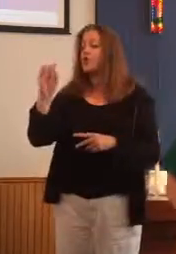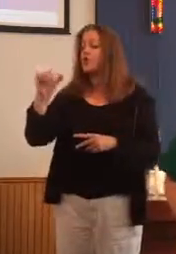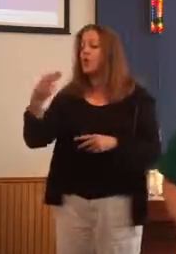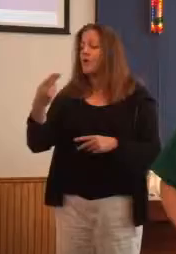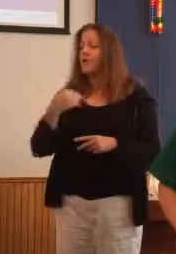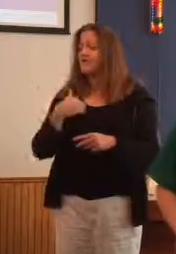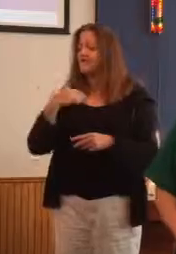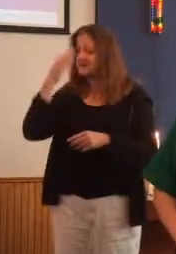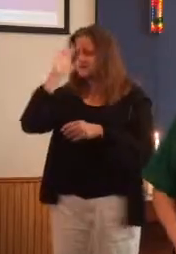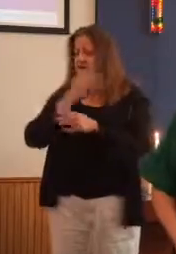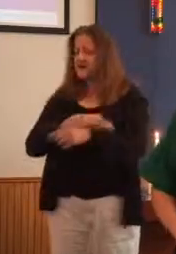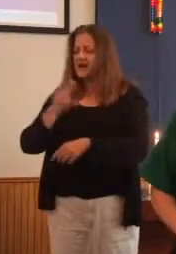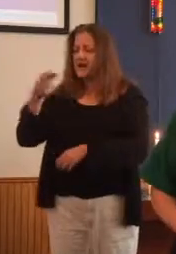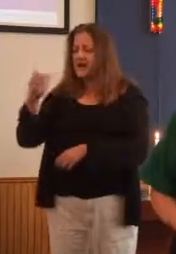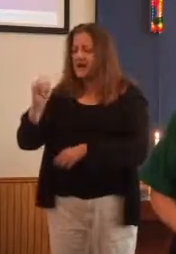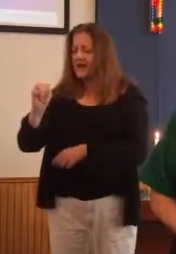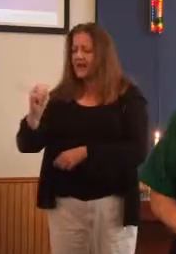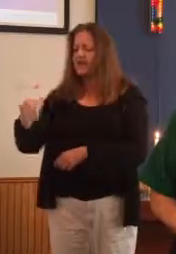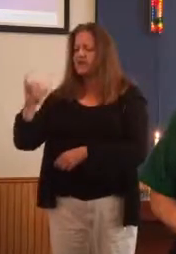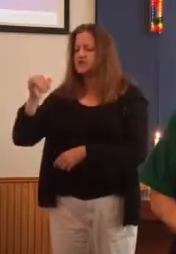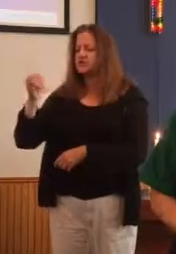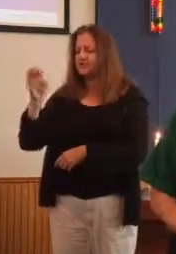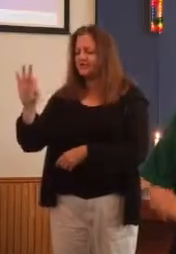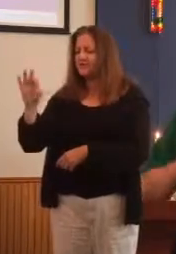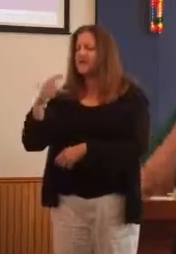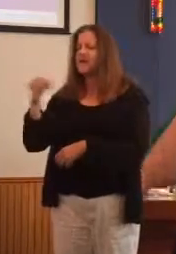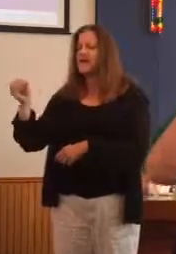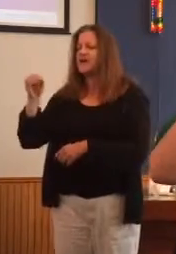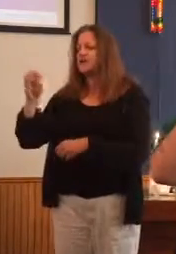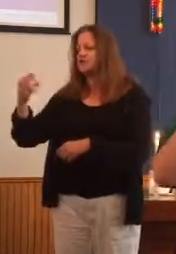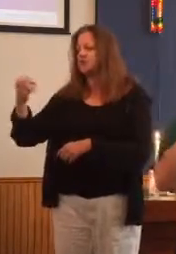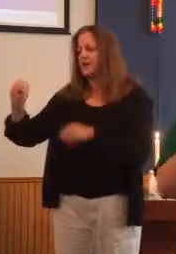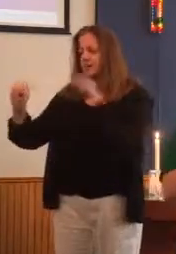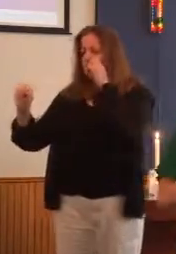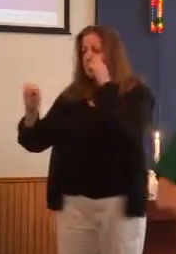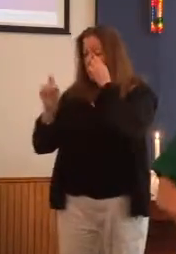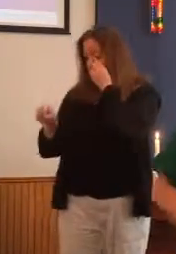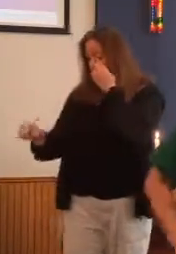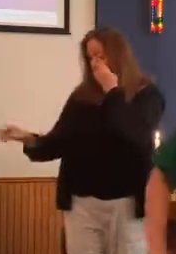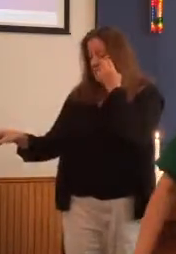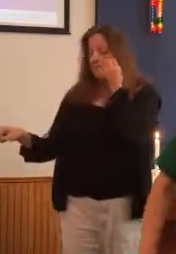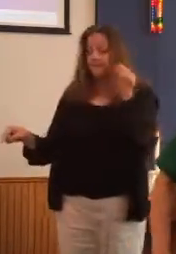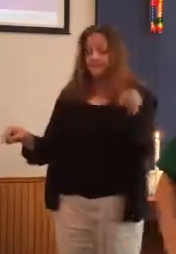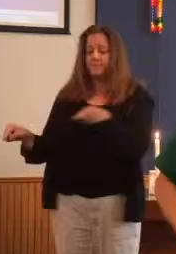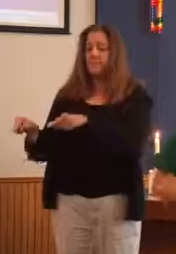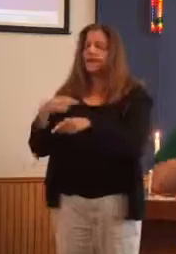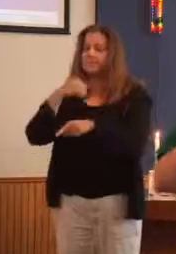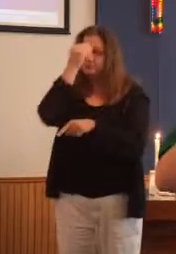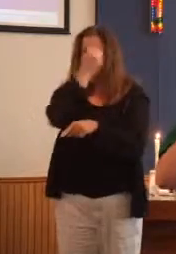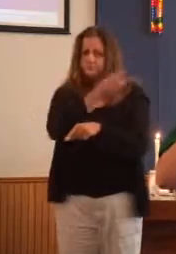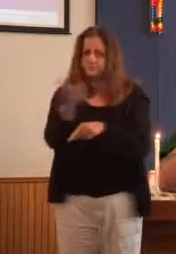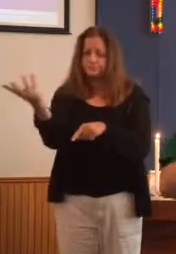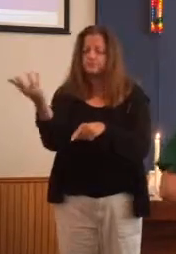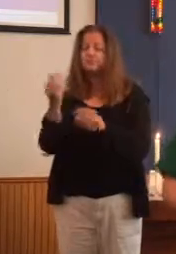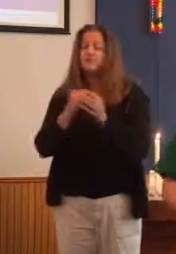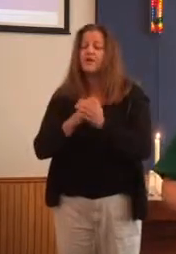Ham and Japheth and Shem. And I have to tell you that I have practiced